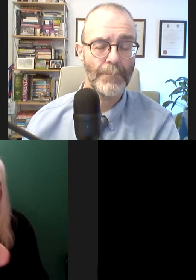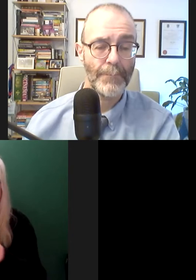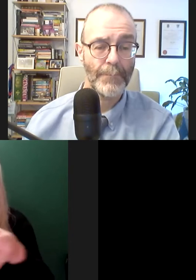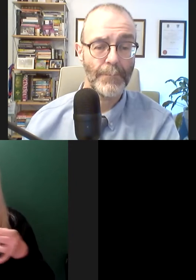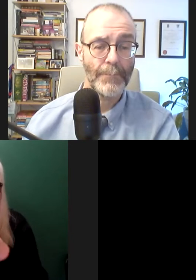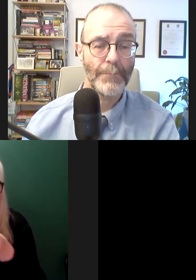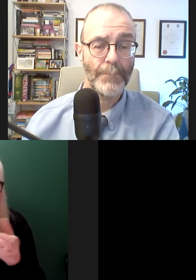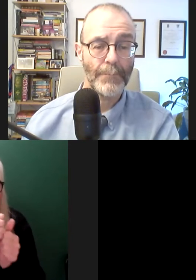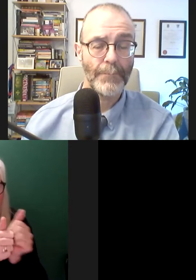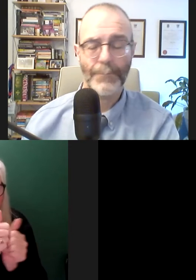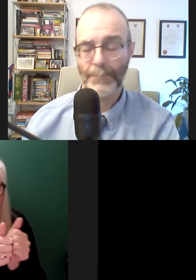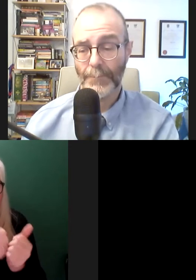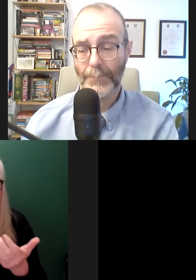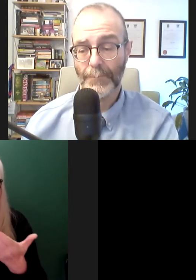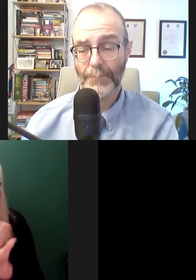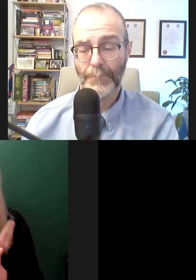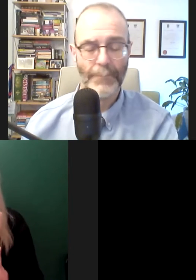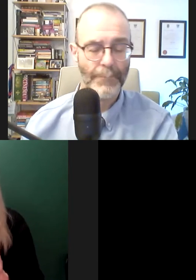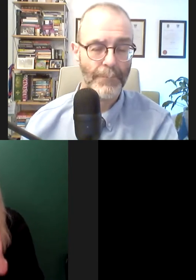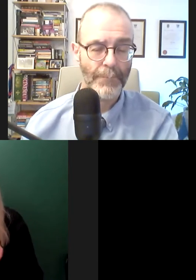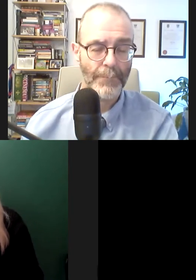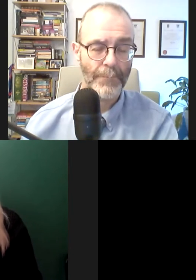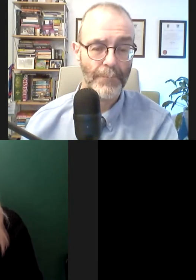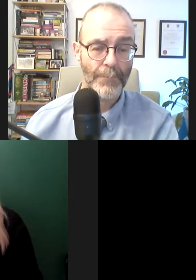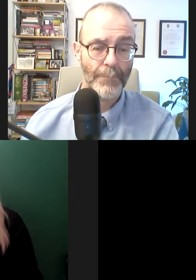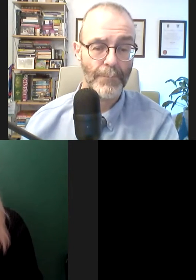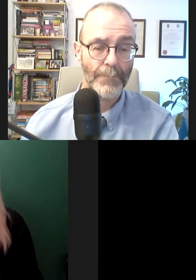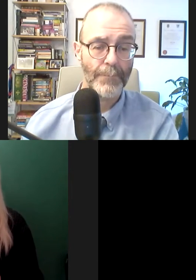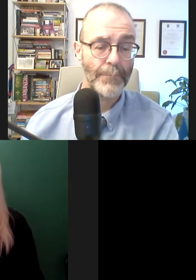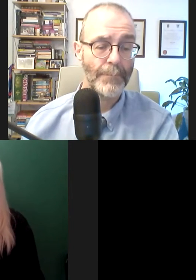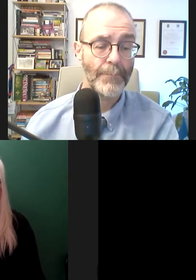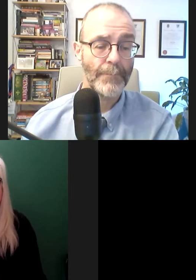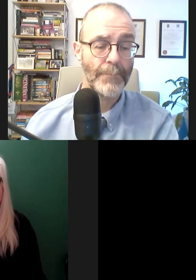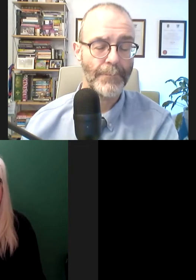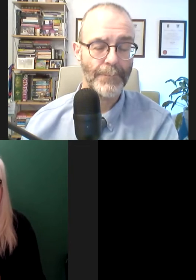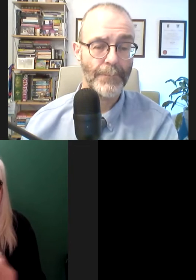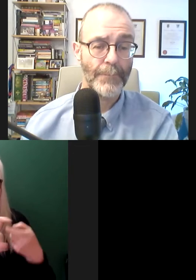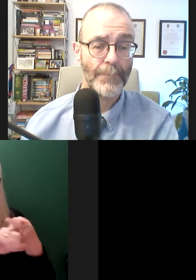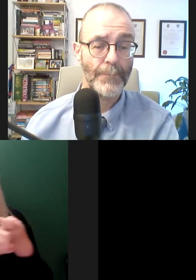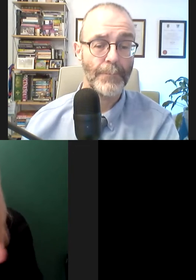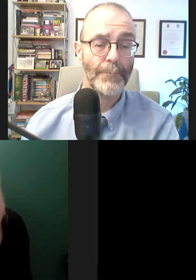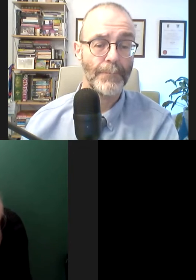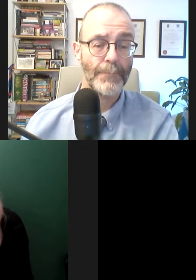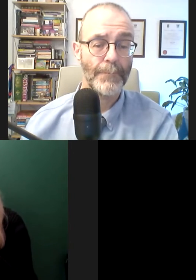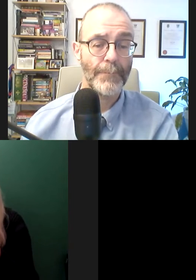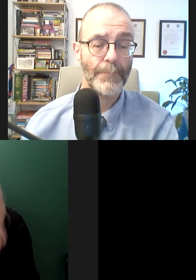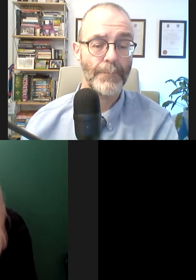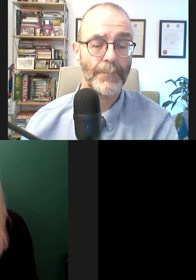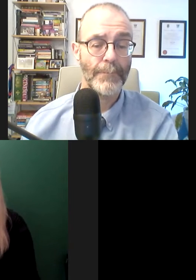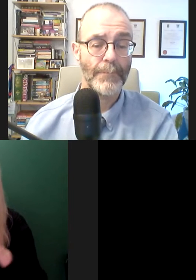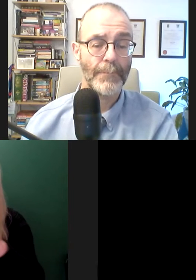to Rescue and Achieve the SDGs, the Sustainable Development Goals, for,